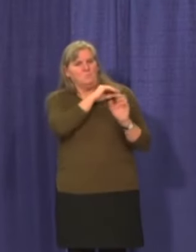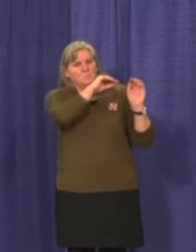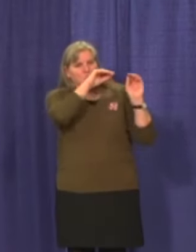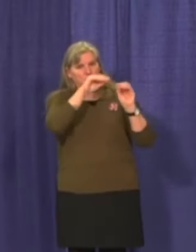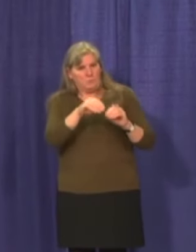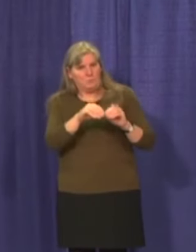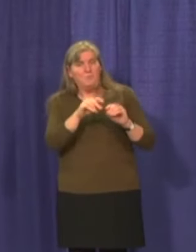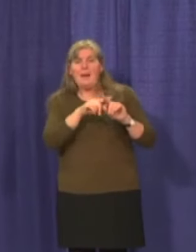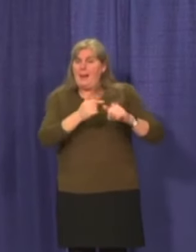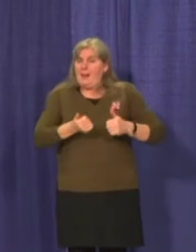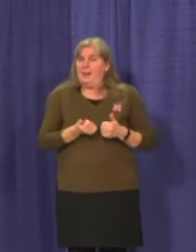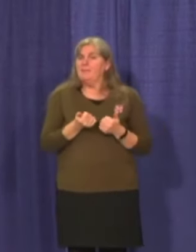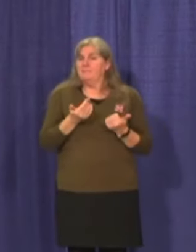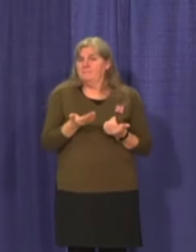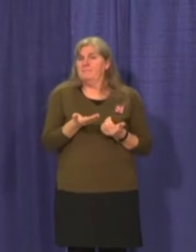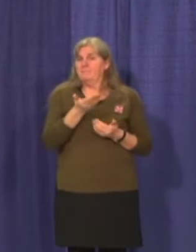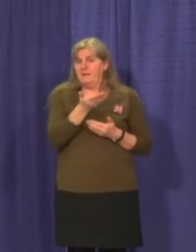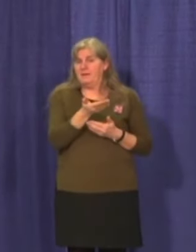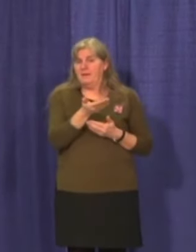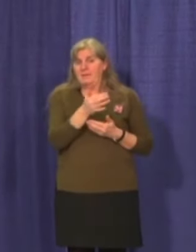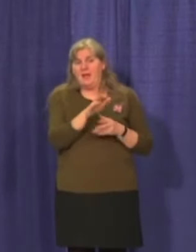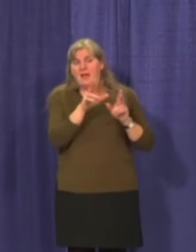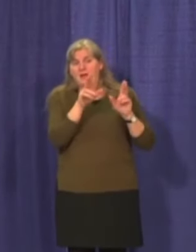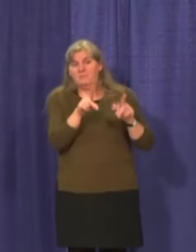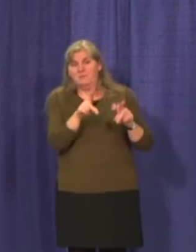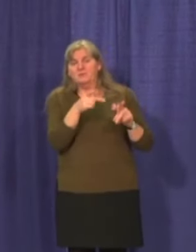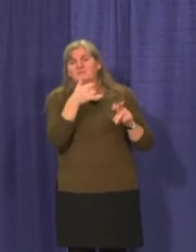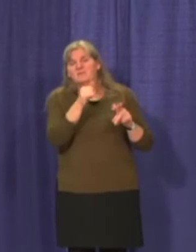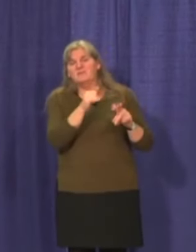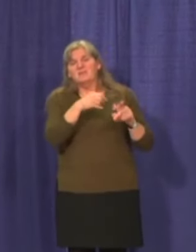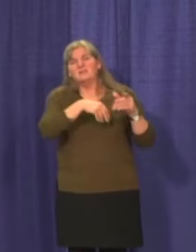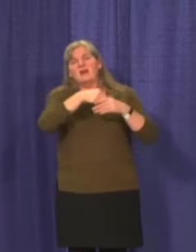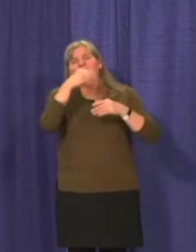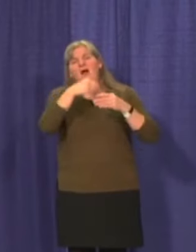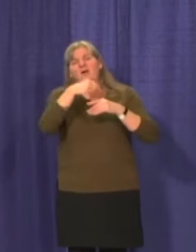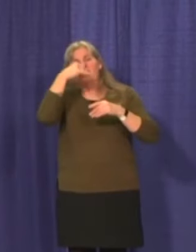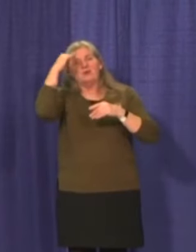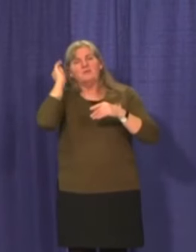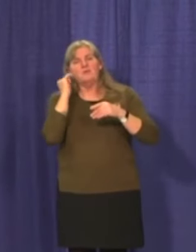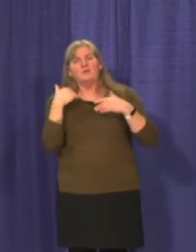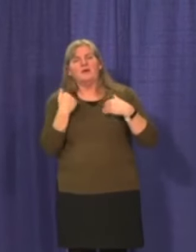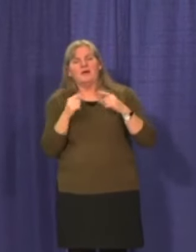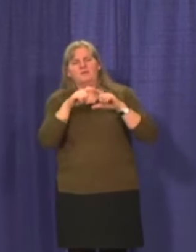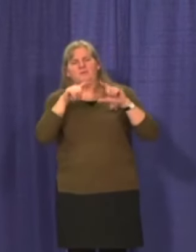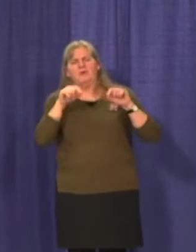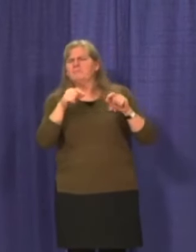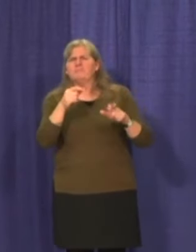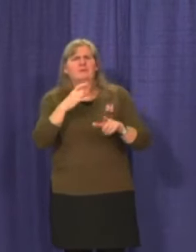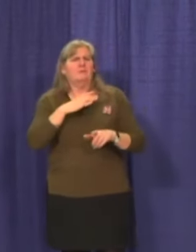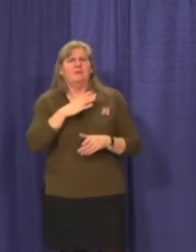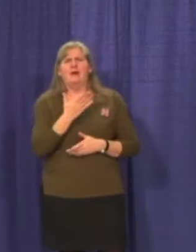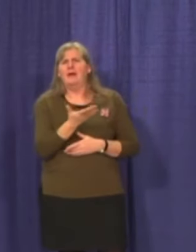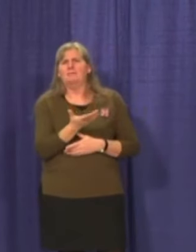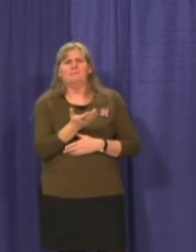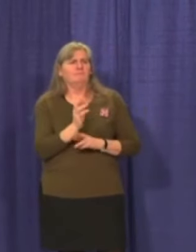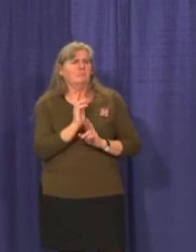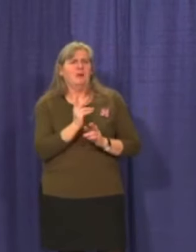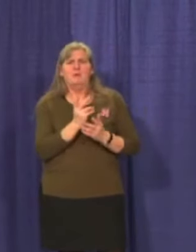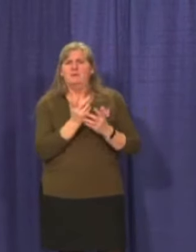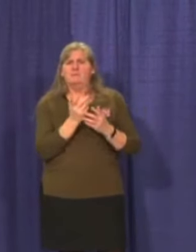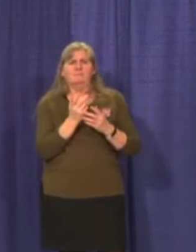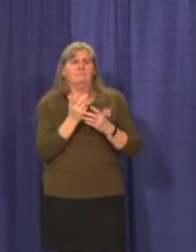but lives here. And that person still has an out of territory health card. No problem. We will find the way.